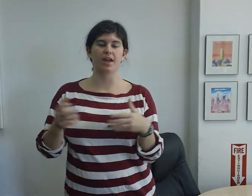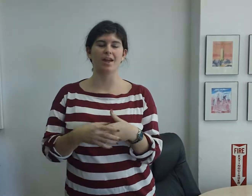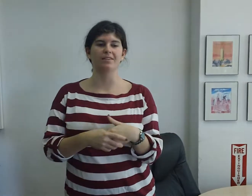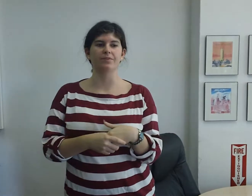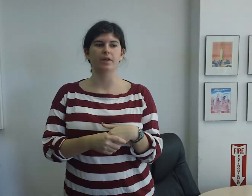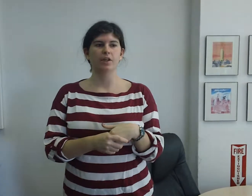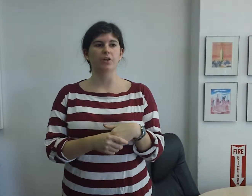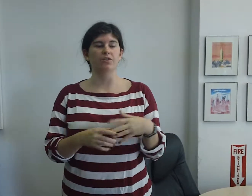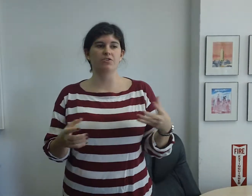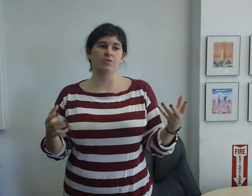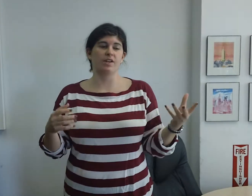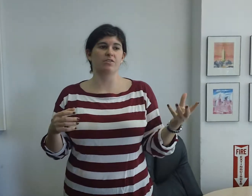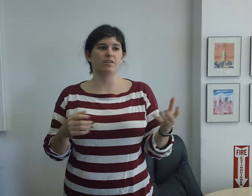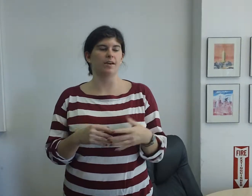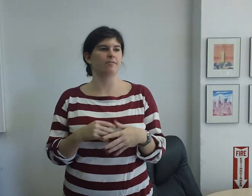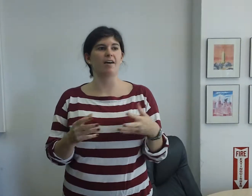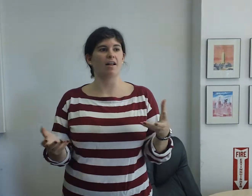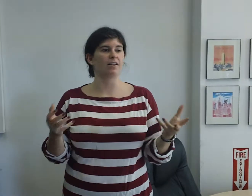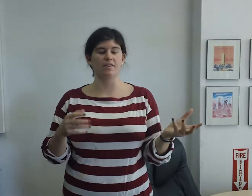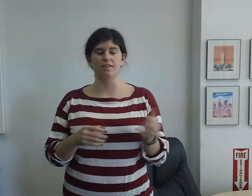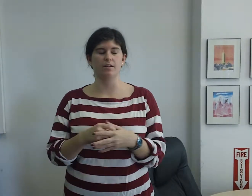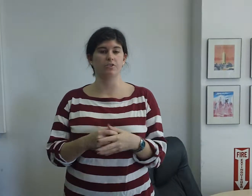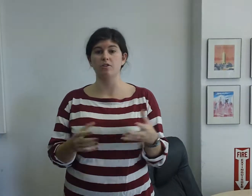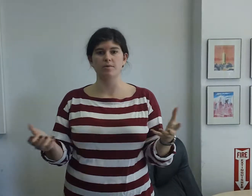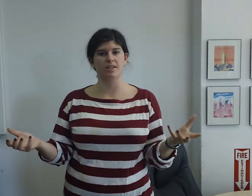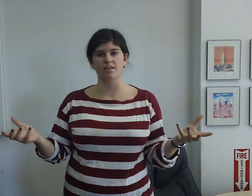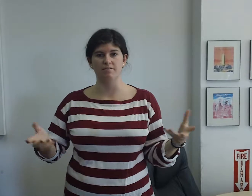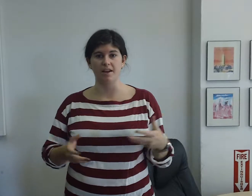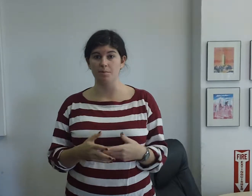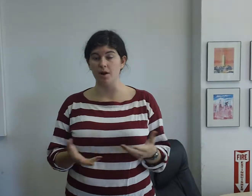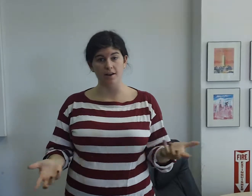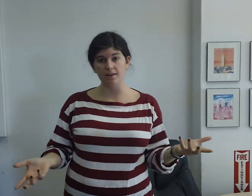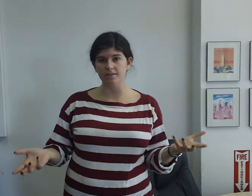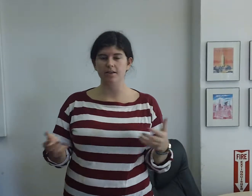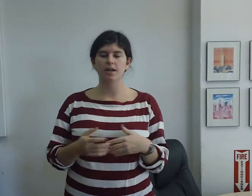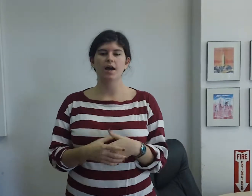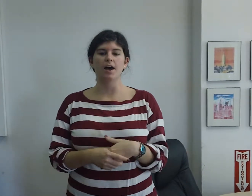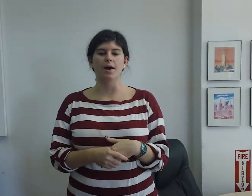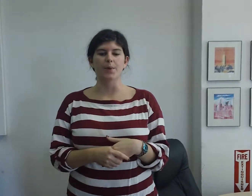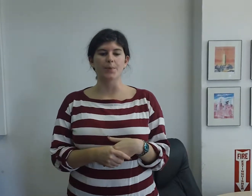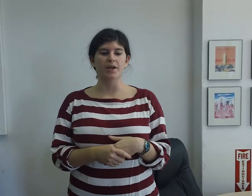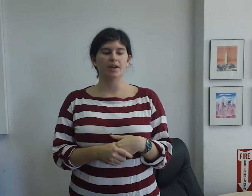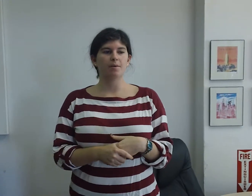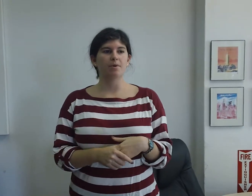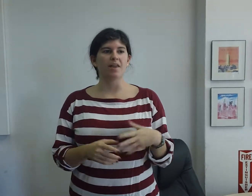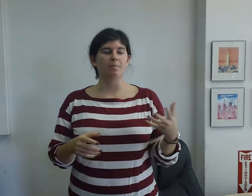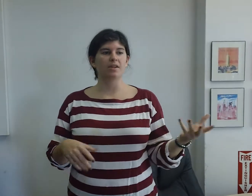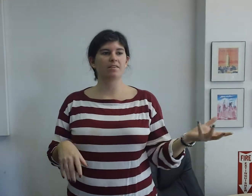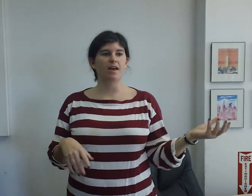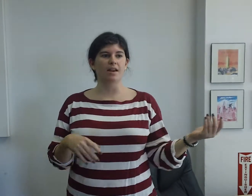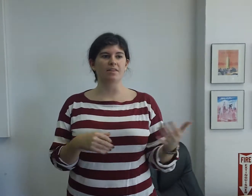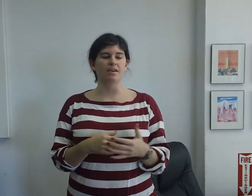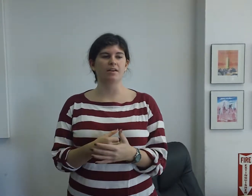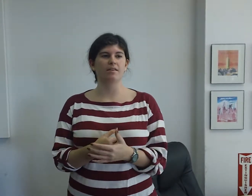and it's interesting way just to validate the legitimacy of any product. But that being said, think